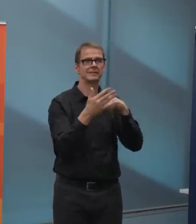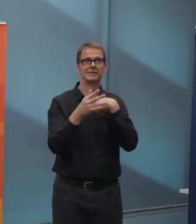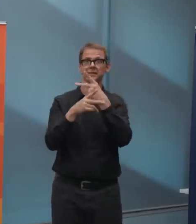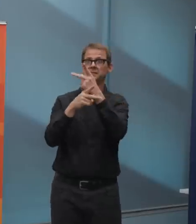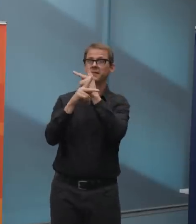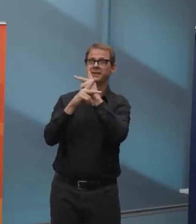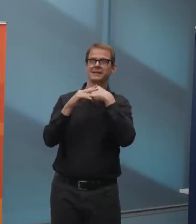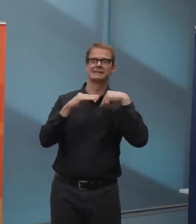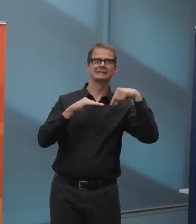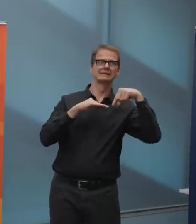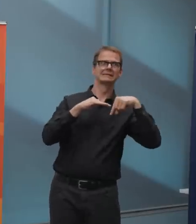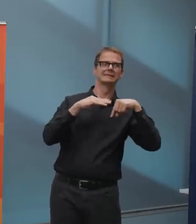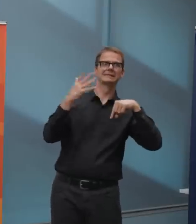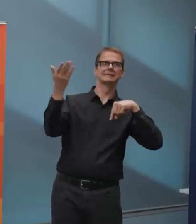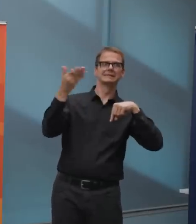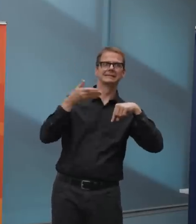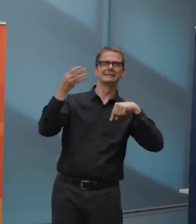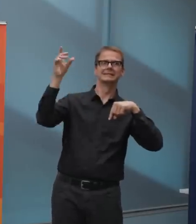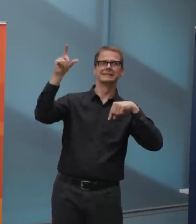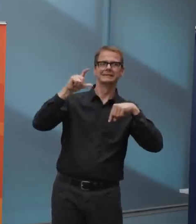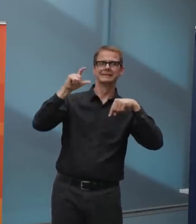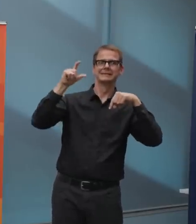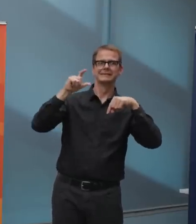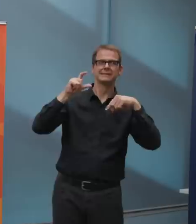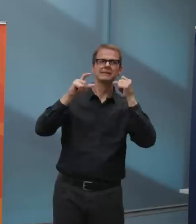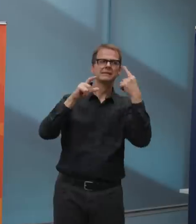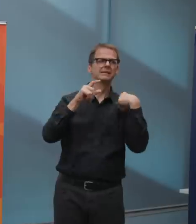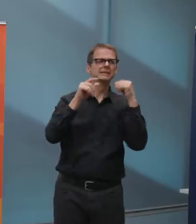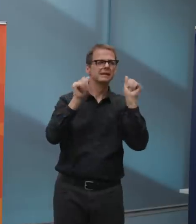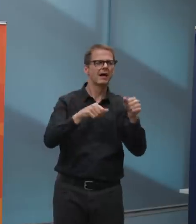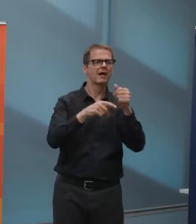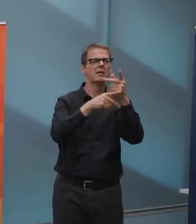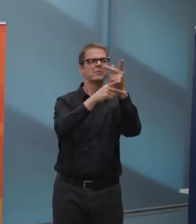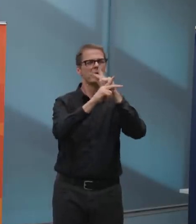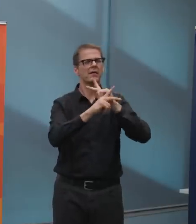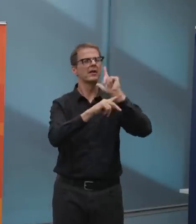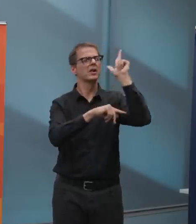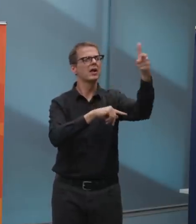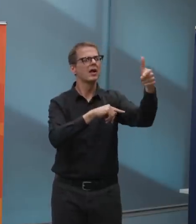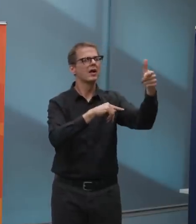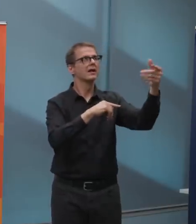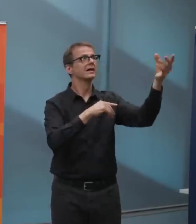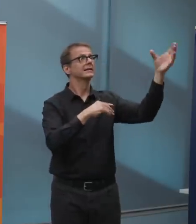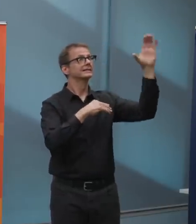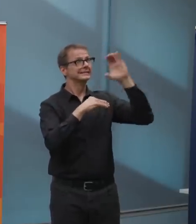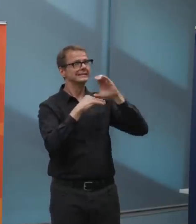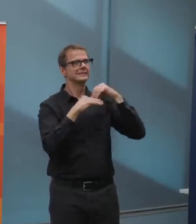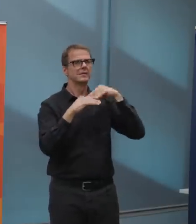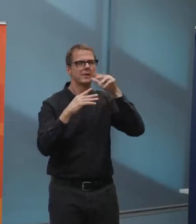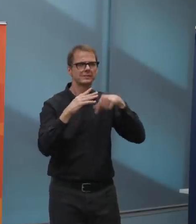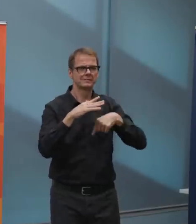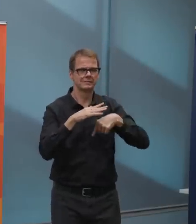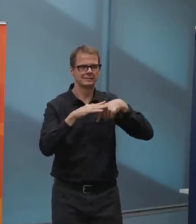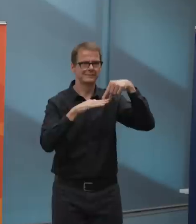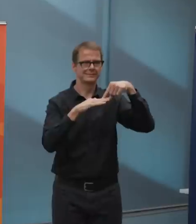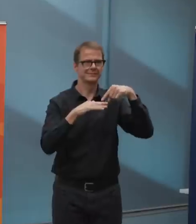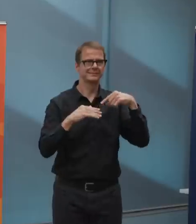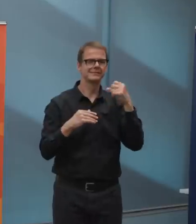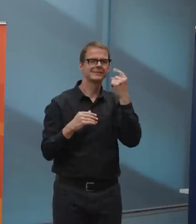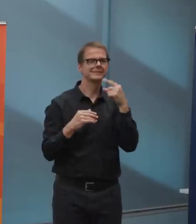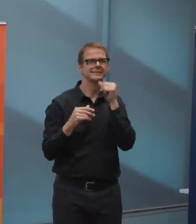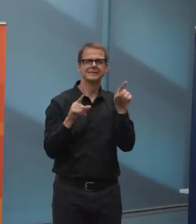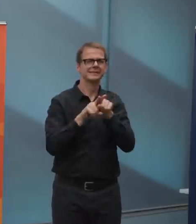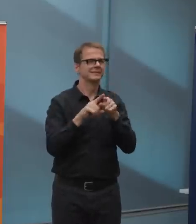Right now, ours are just falling and we're not sure when they're going to come back. So I don't have a, uh, light at the end of the tunnel, fiscally